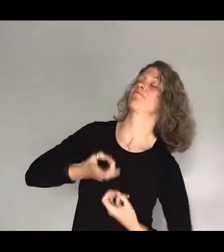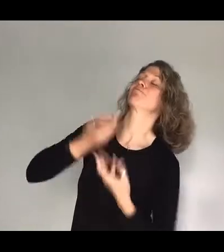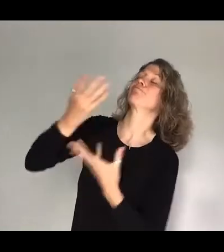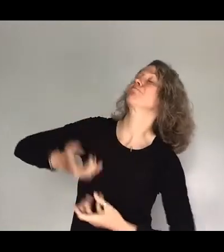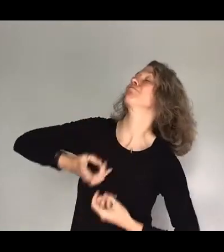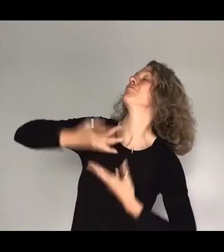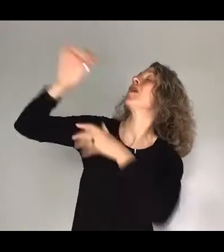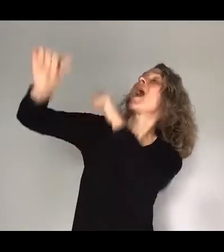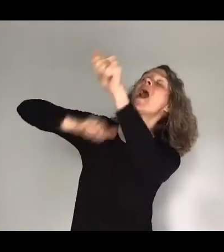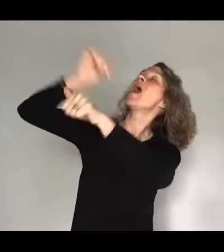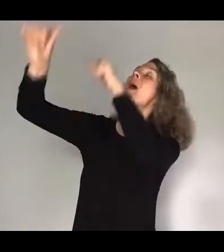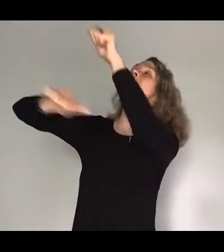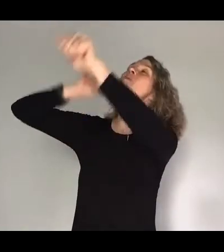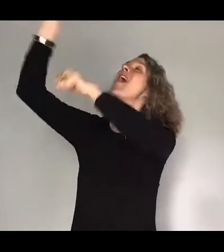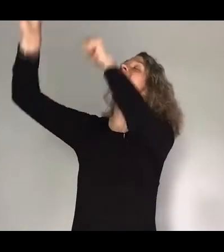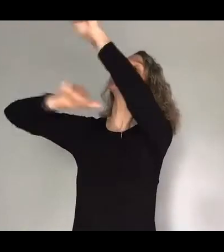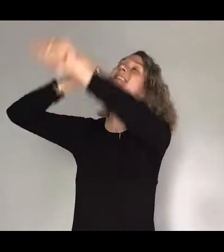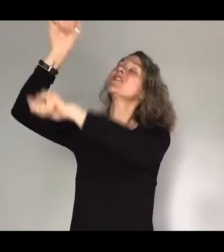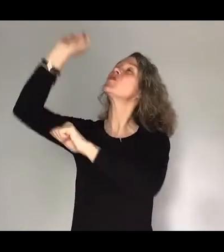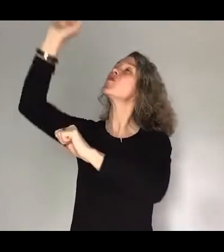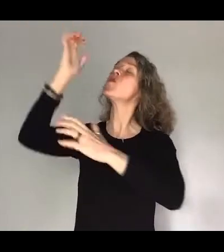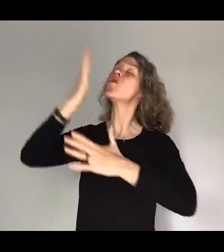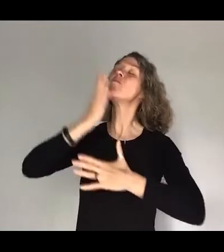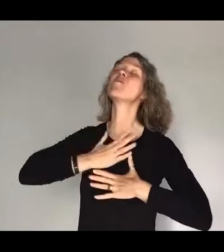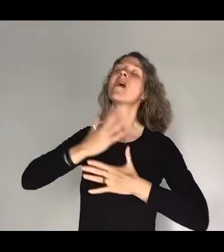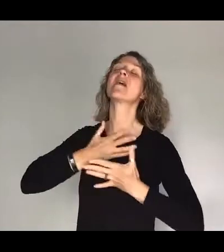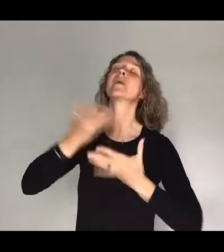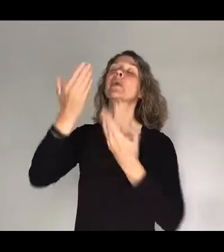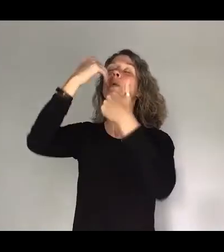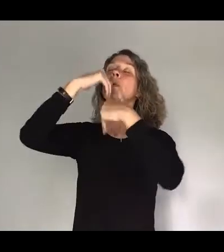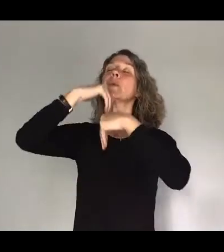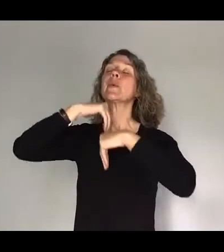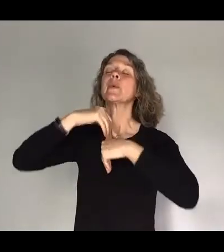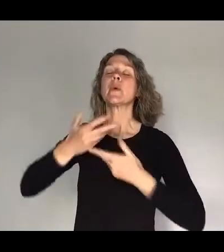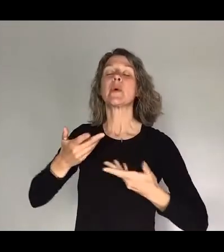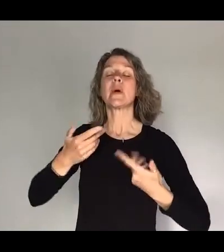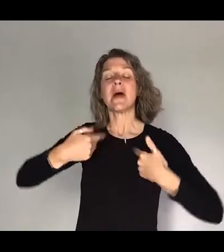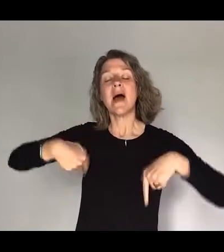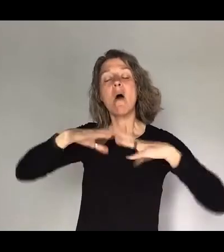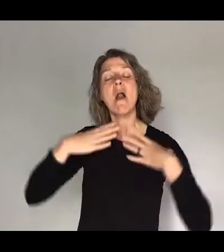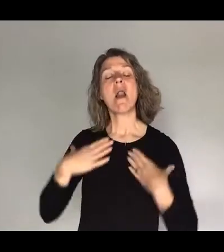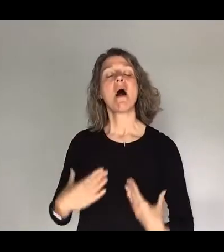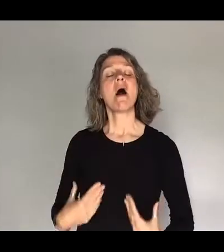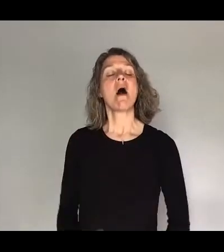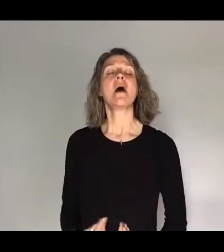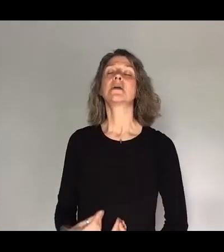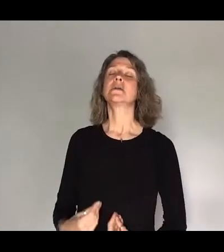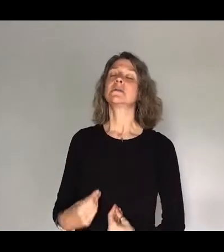pour out our praise. It's your breath in our lungs, so we